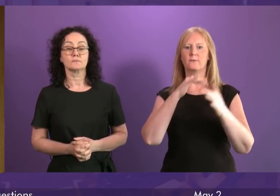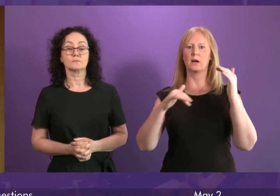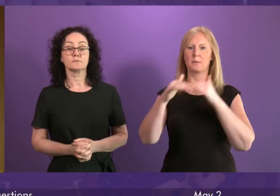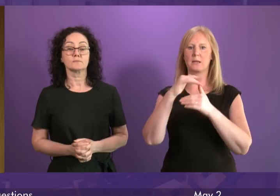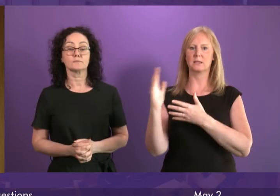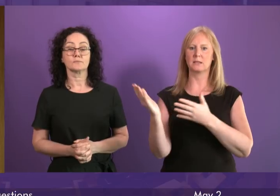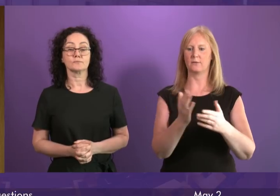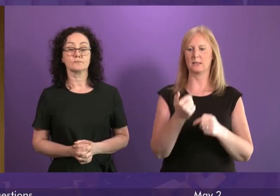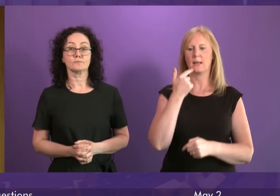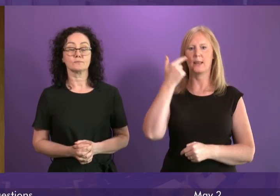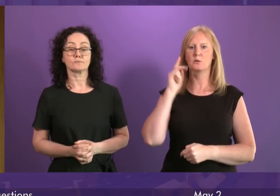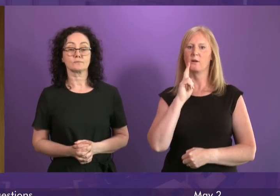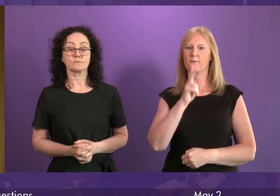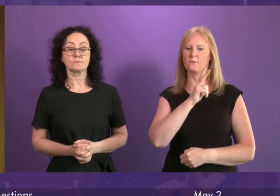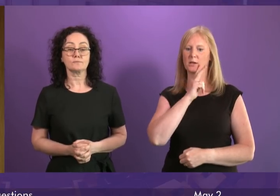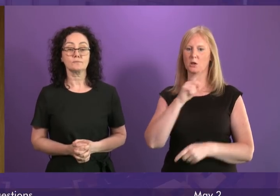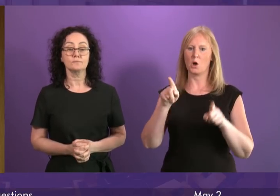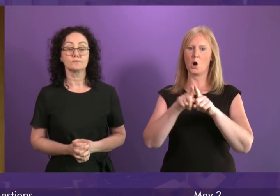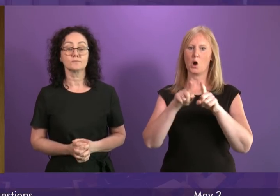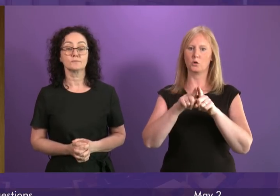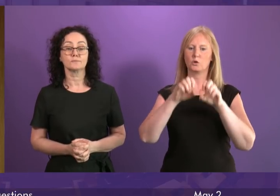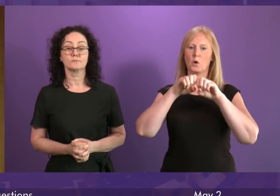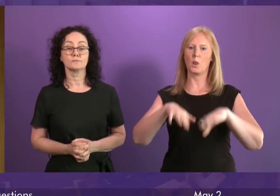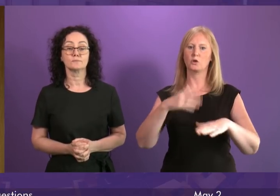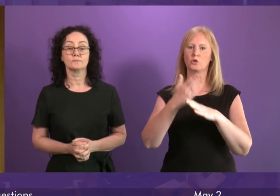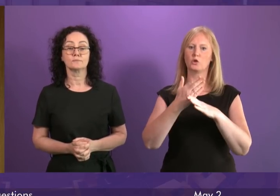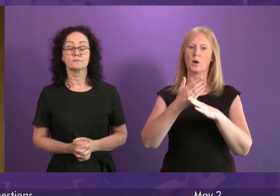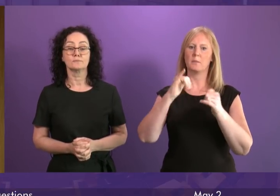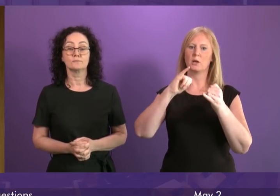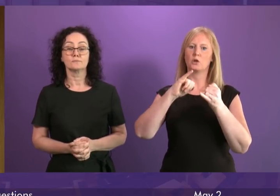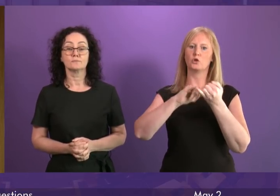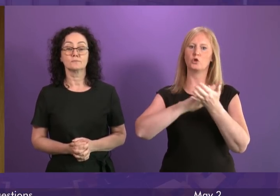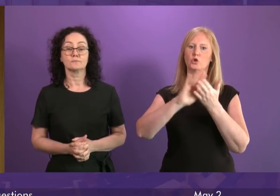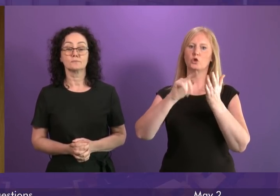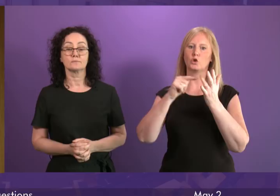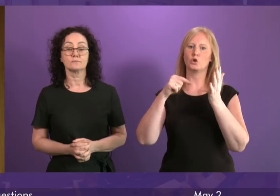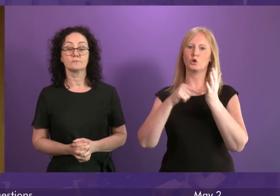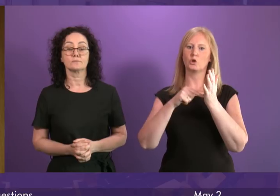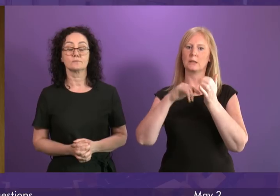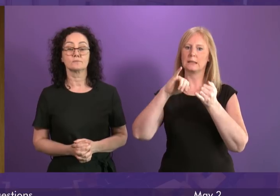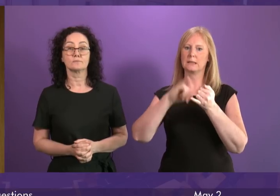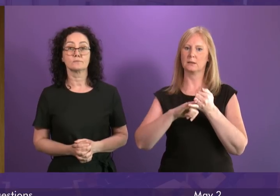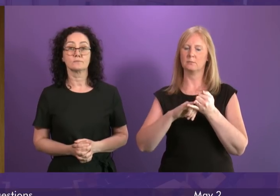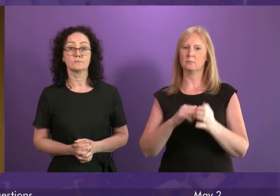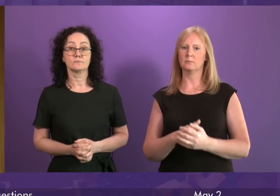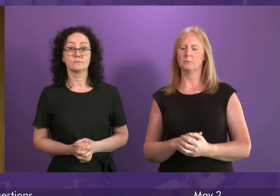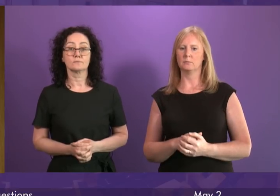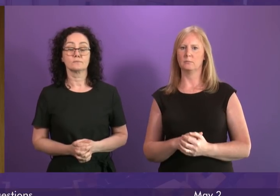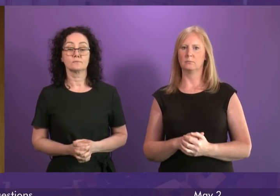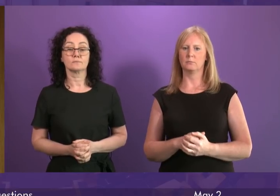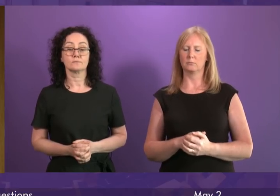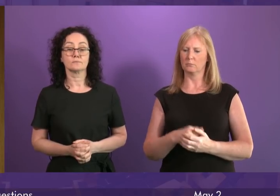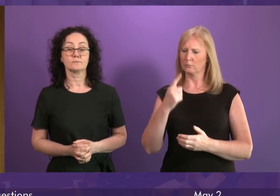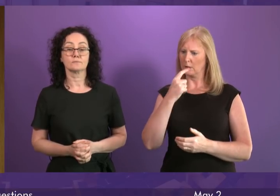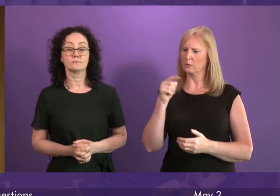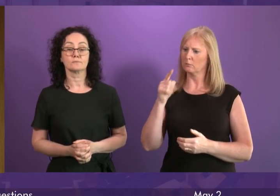the loss of 150 jobs and shots? Can I ask the First Minister if she will do all she possibly can to ensure that all the ex